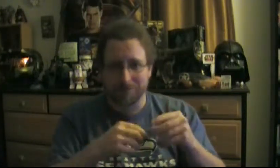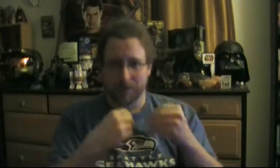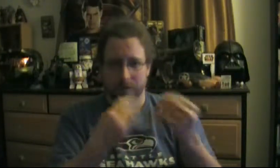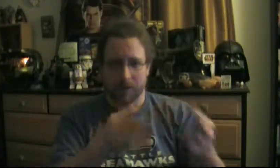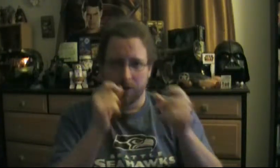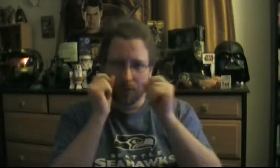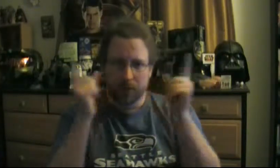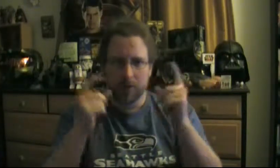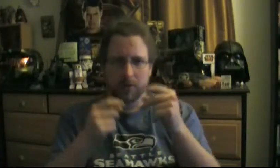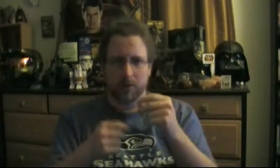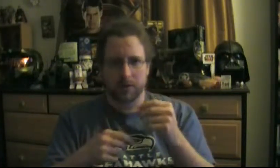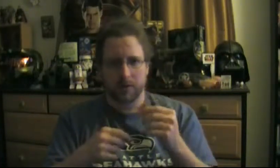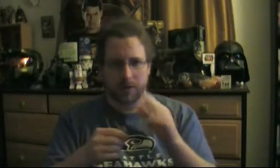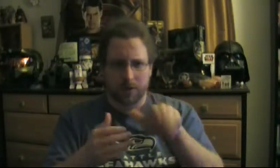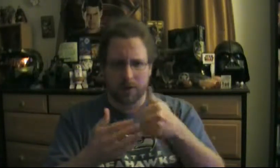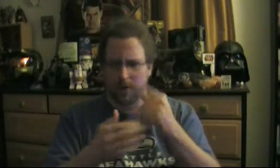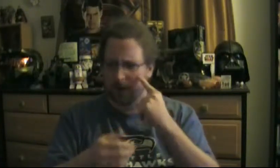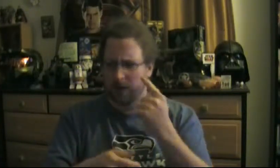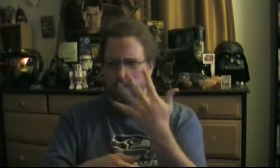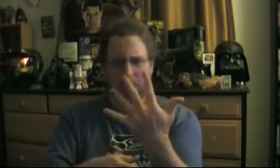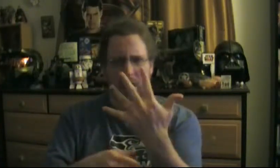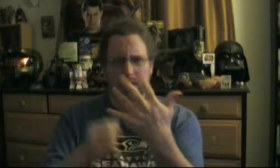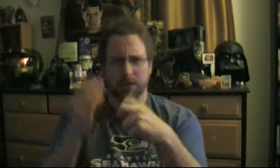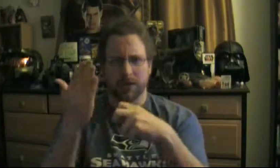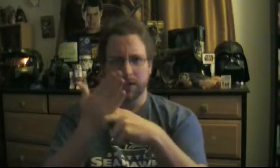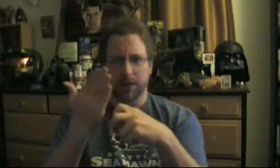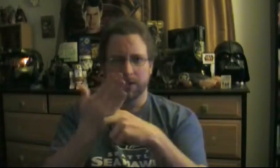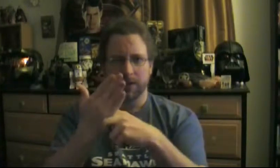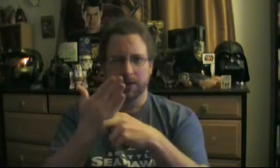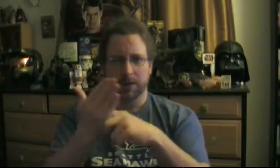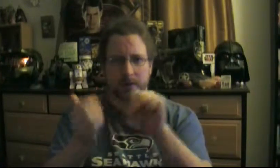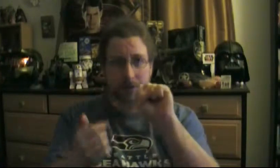JCPenney, when it fits, you can do it. So, so, so, welcome.